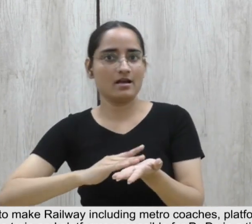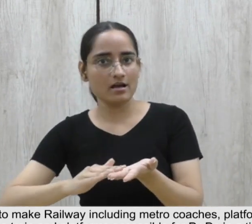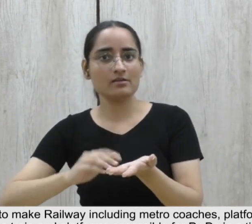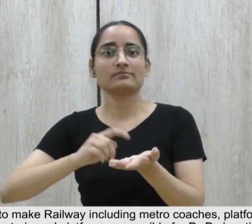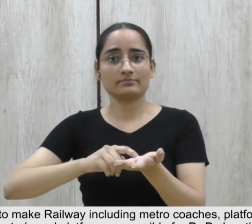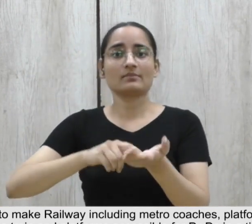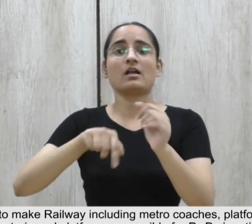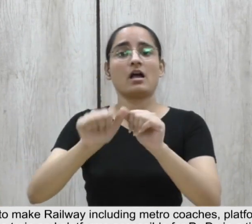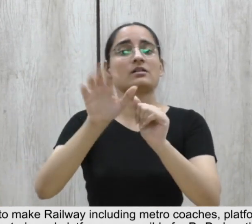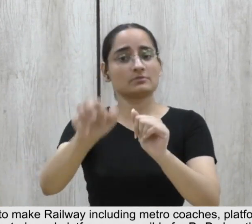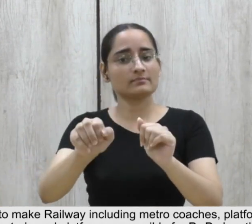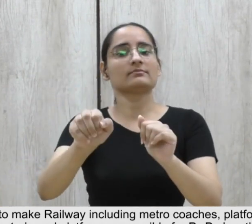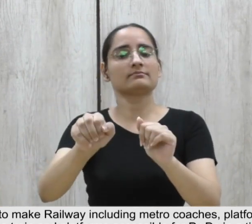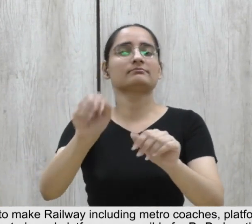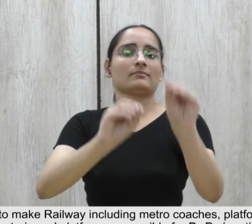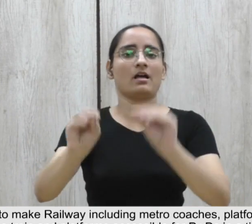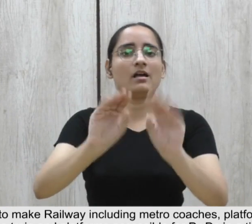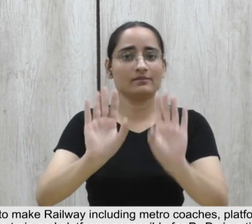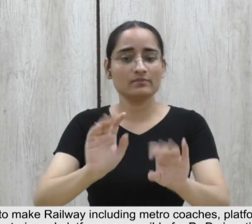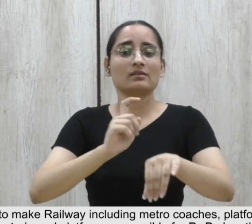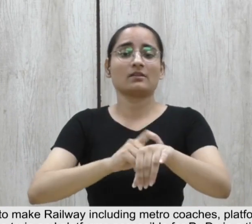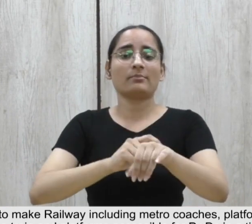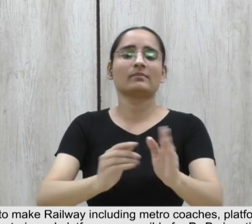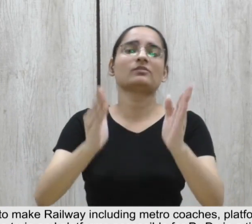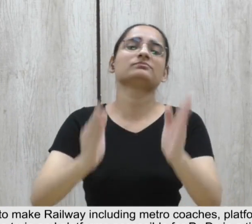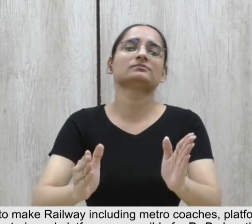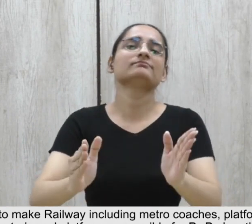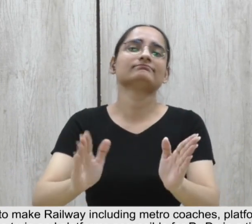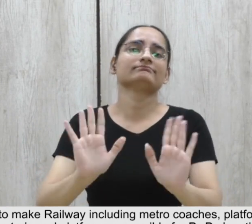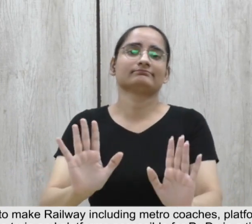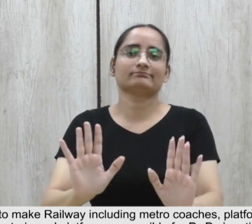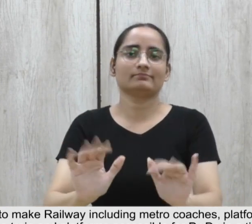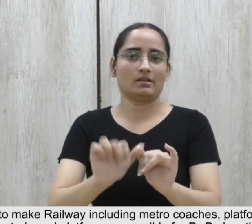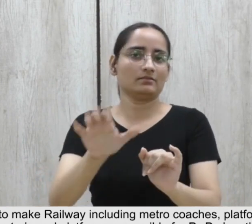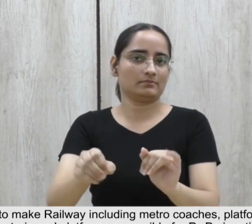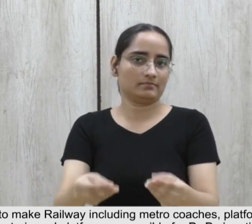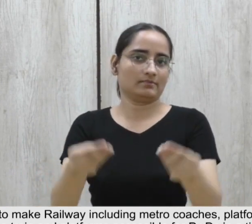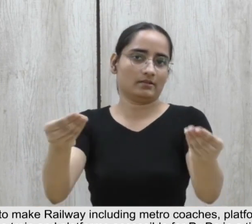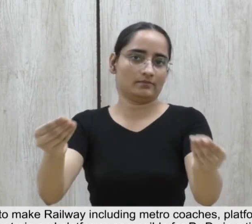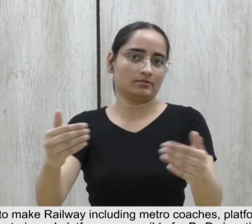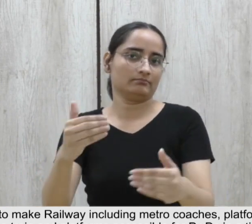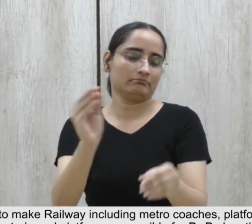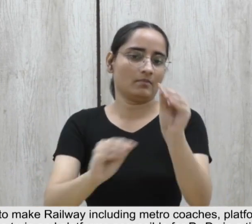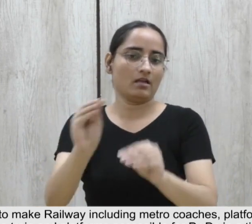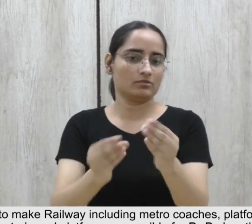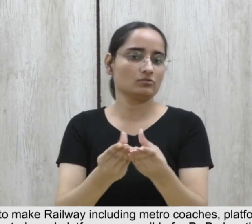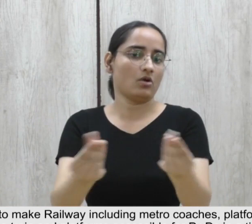train and platforms accessible for PWDs in a time-bound